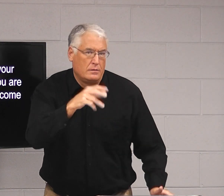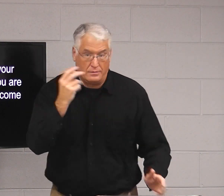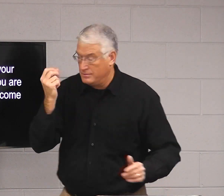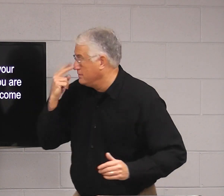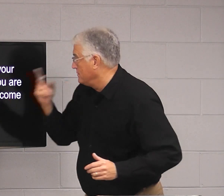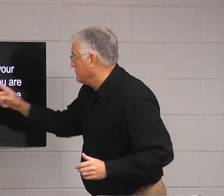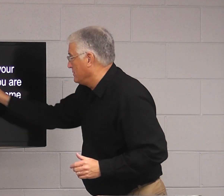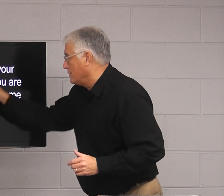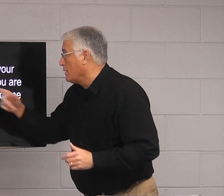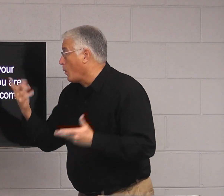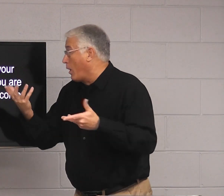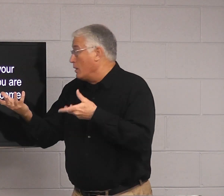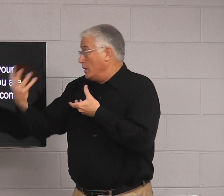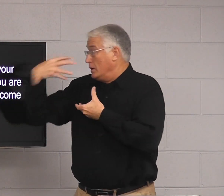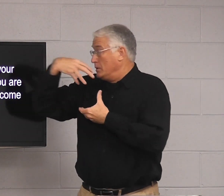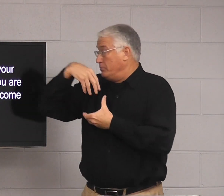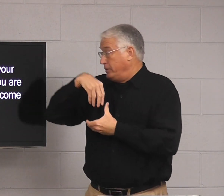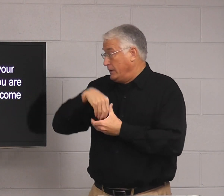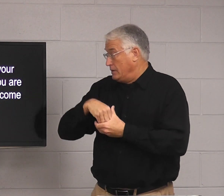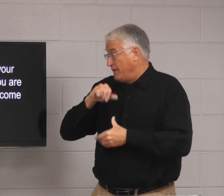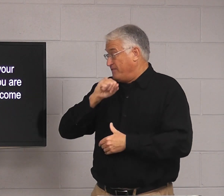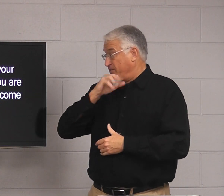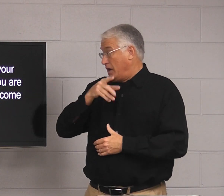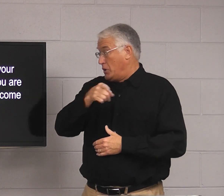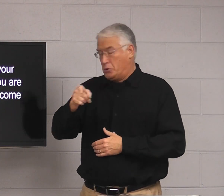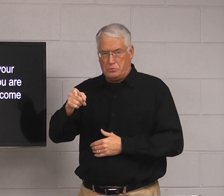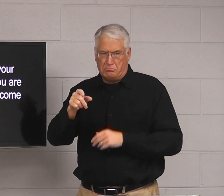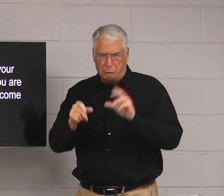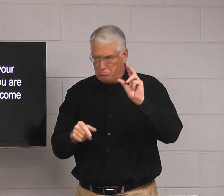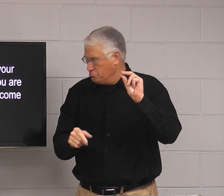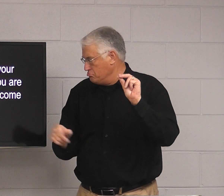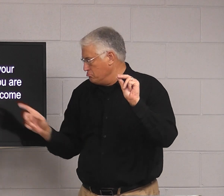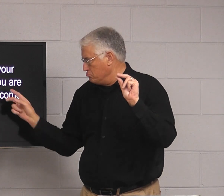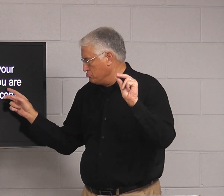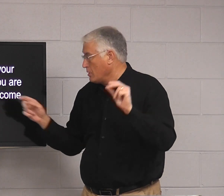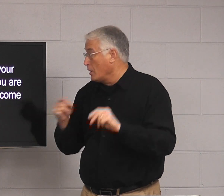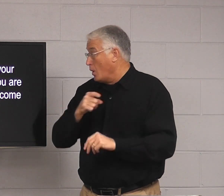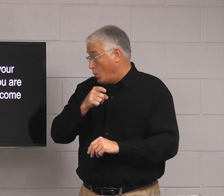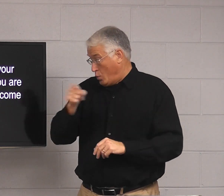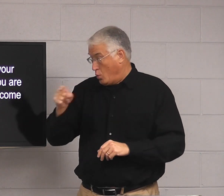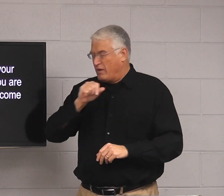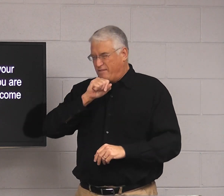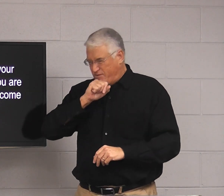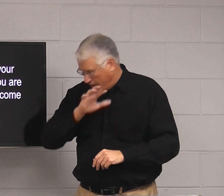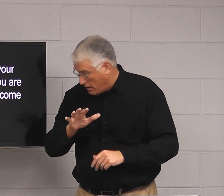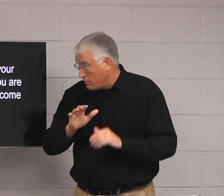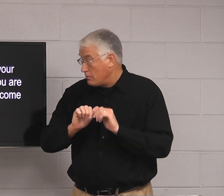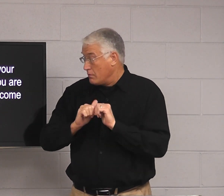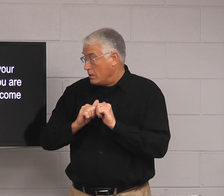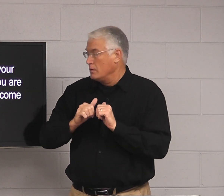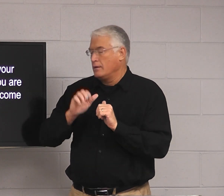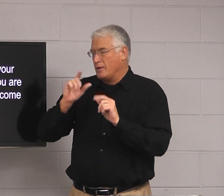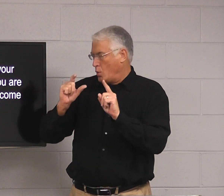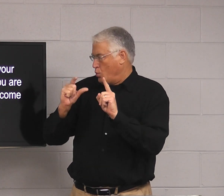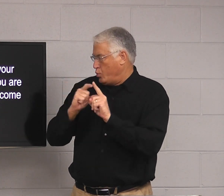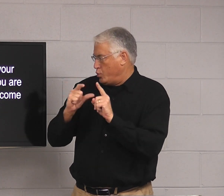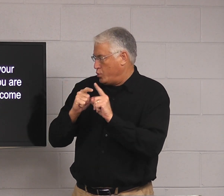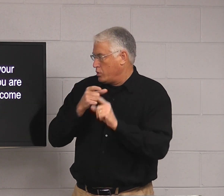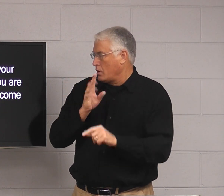that's filthy. It's like the scripture. It's not what goes into your mouth that defiles you. You are defiled by the